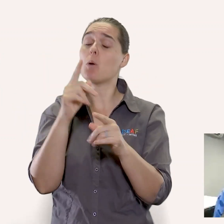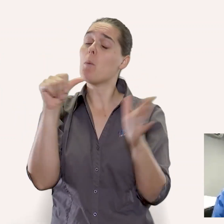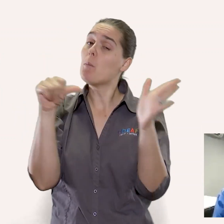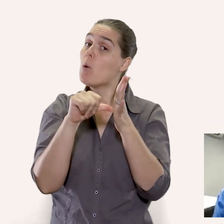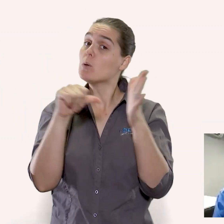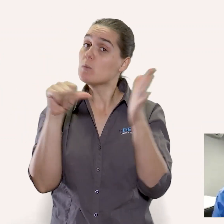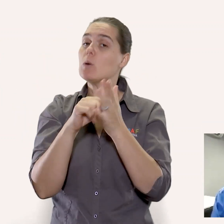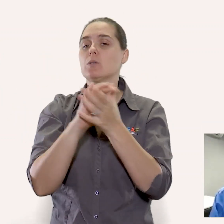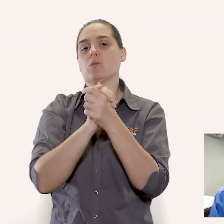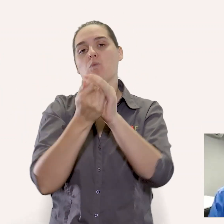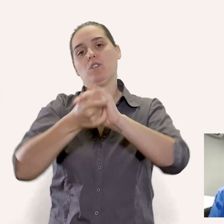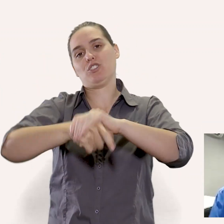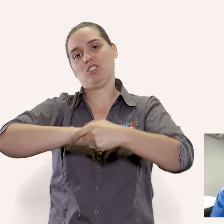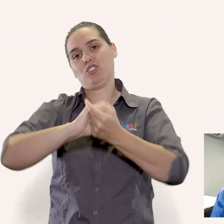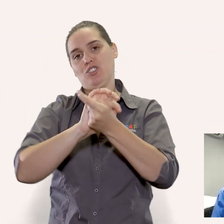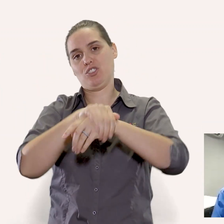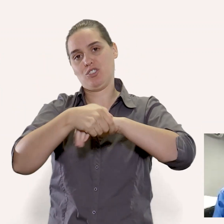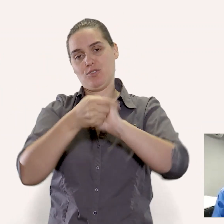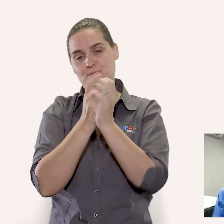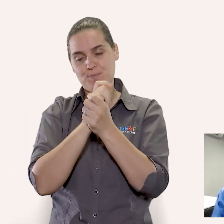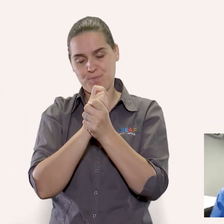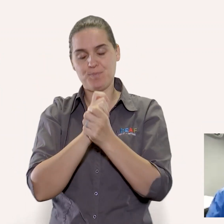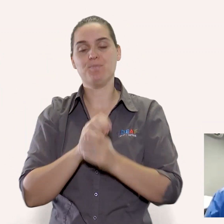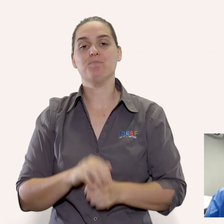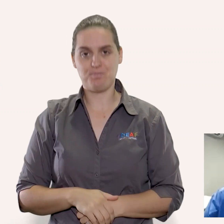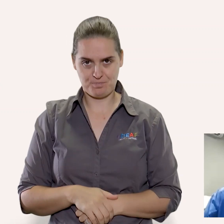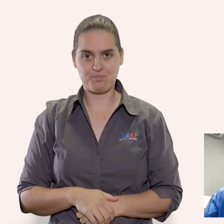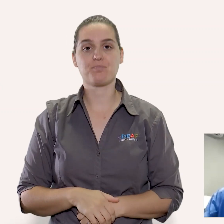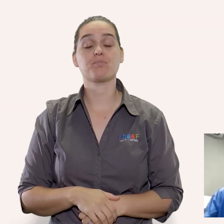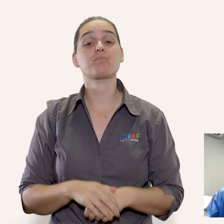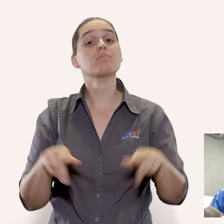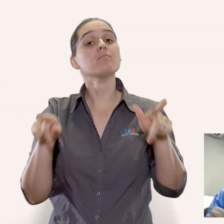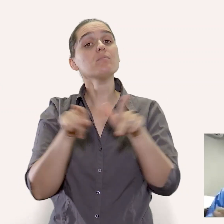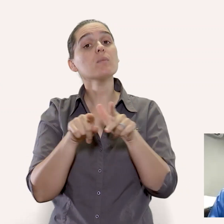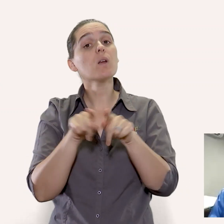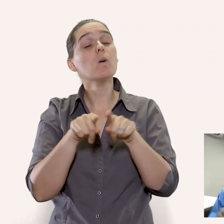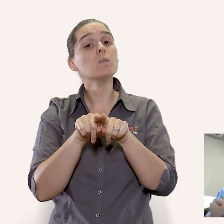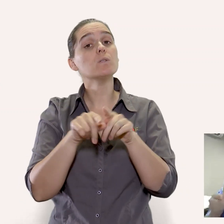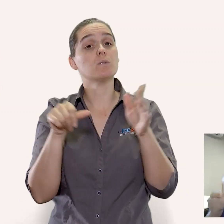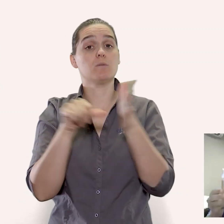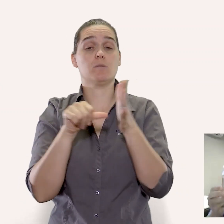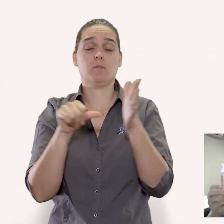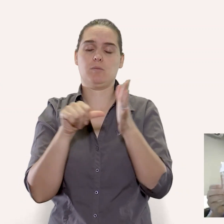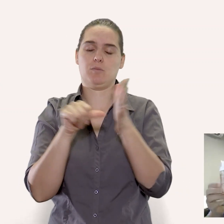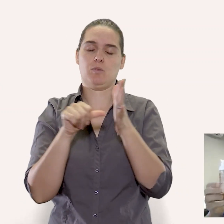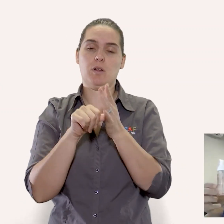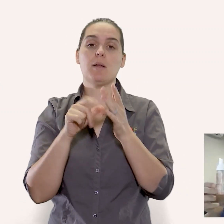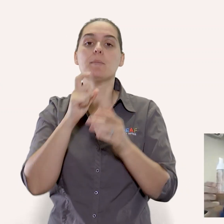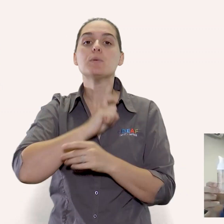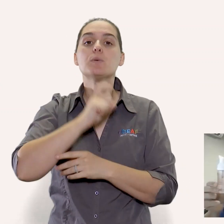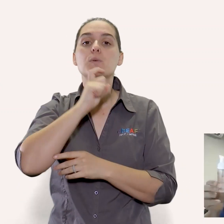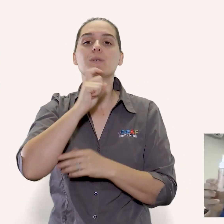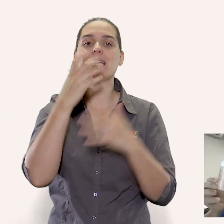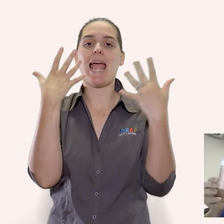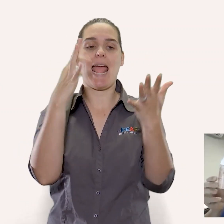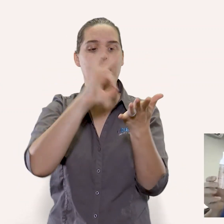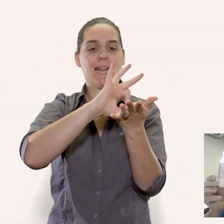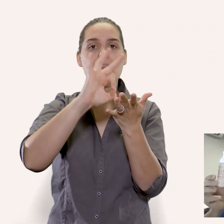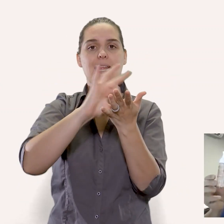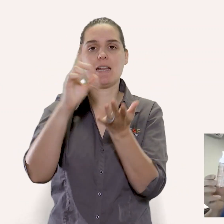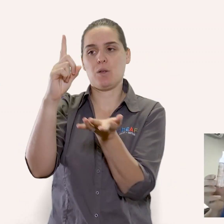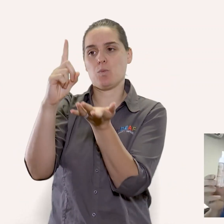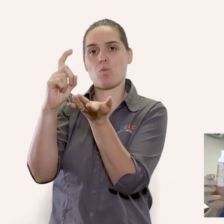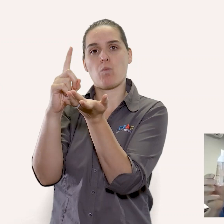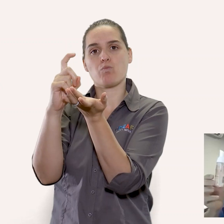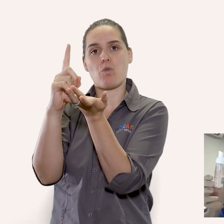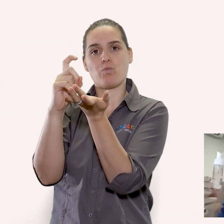is just wash your hands now as part of this another very important thing is to have i use this waterless hand